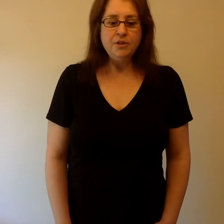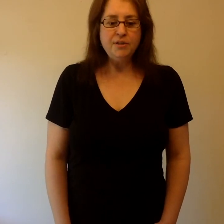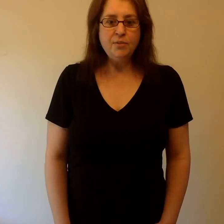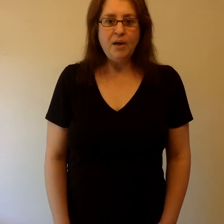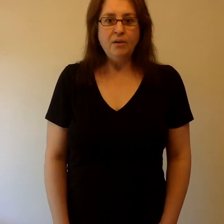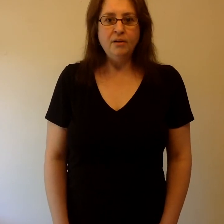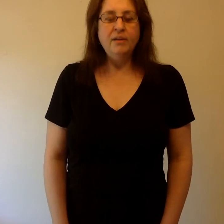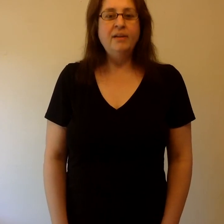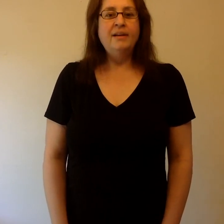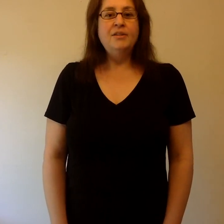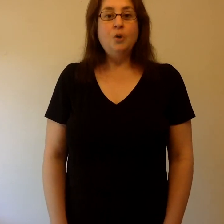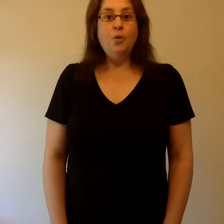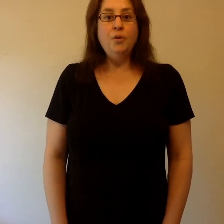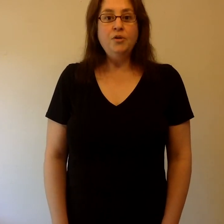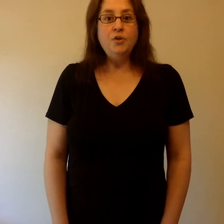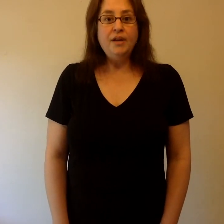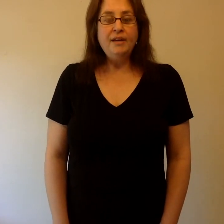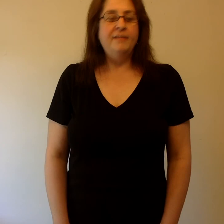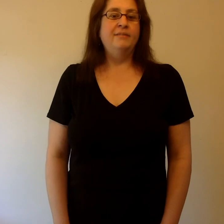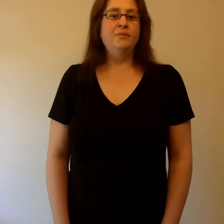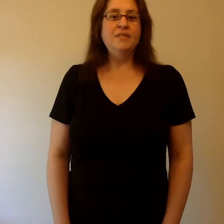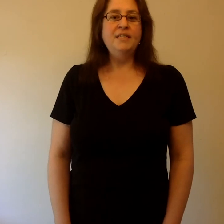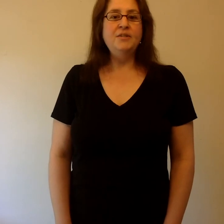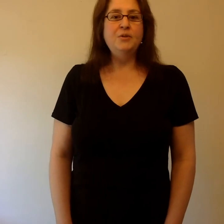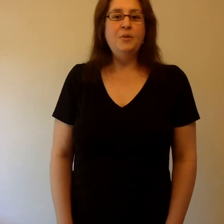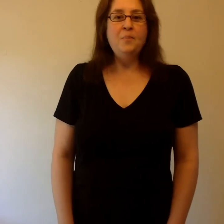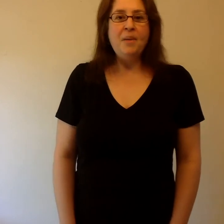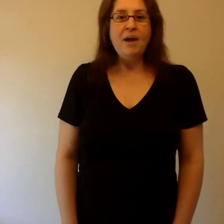as well. So hope you enjoyed it. We'll see you soon. Bye-bye.